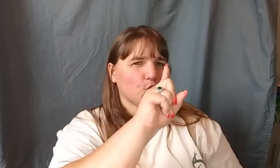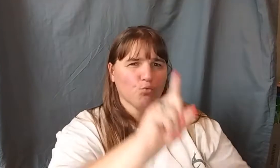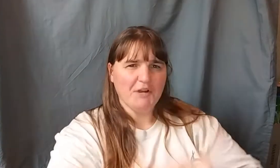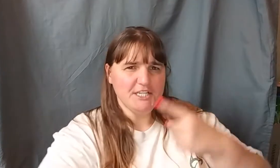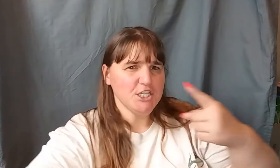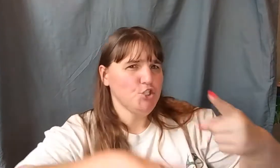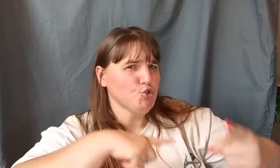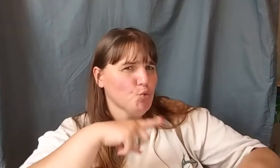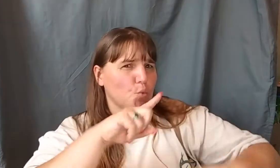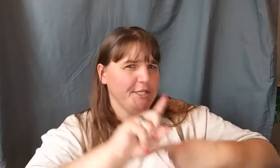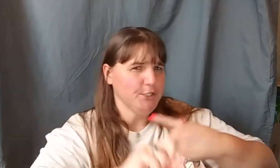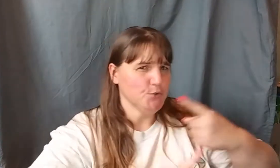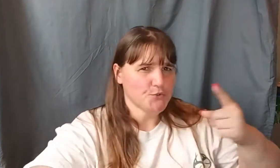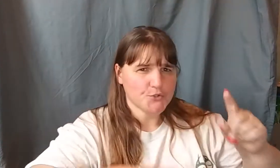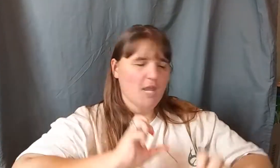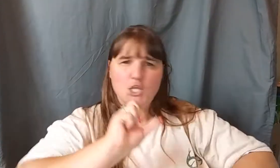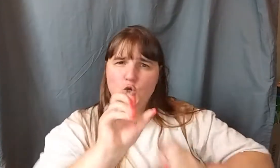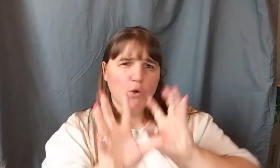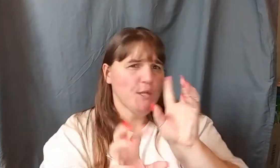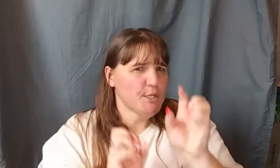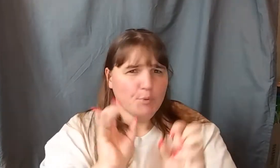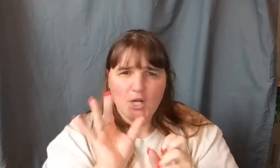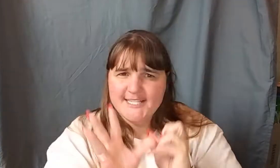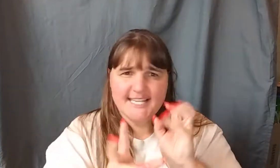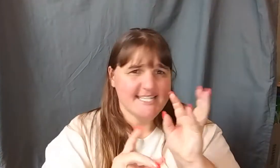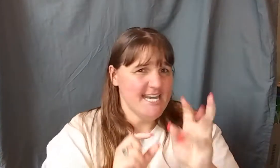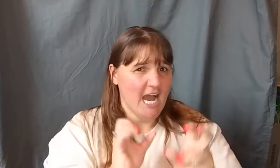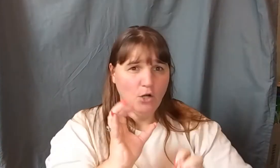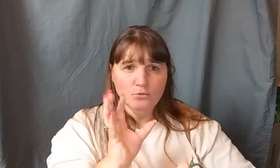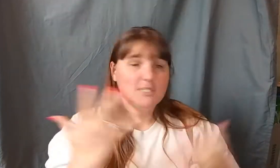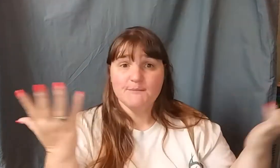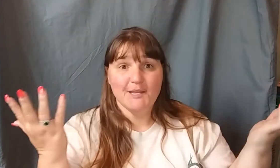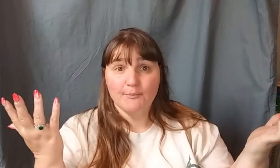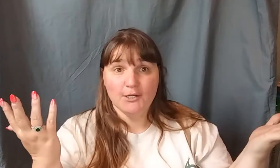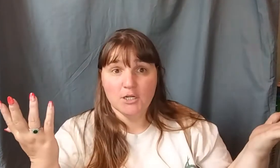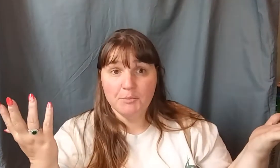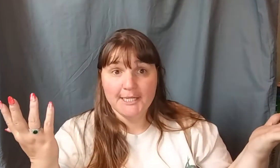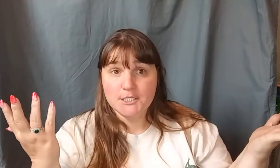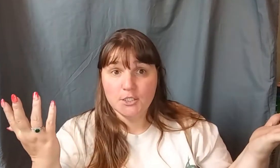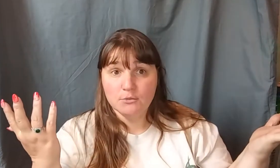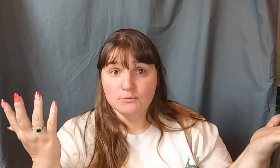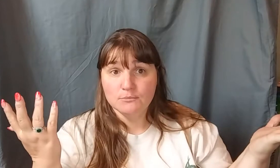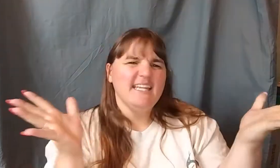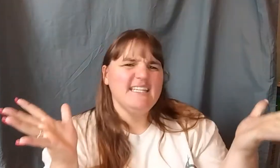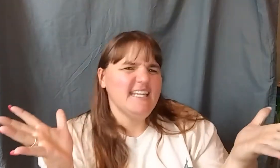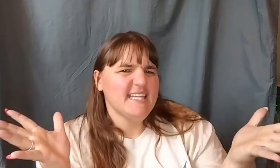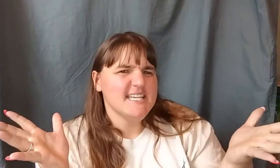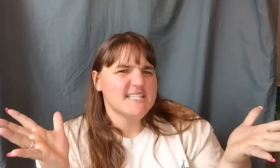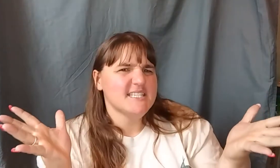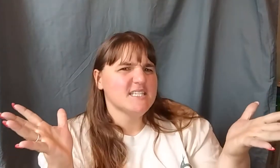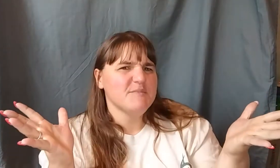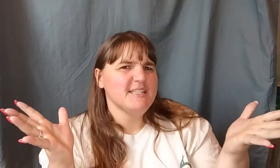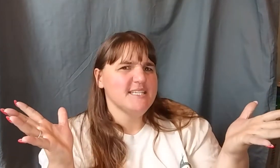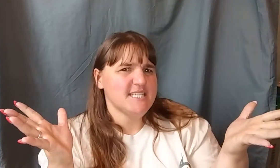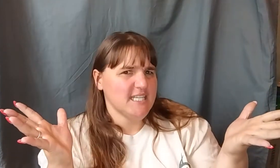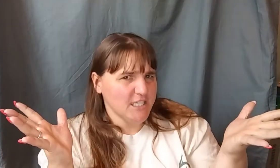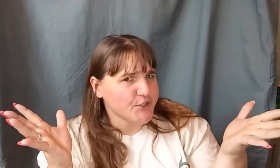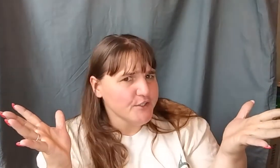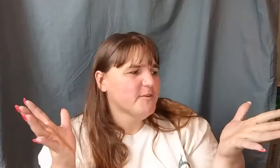grinding your wheels and you are in the process now, this may or may not apply to you. And in any case, this is something nice to hear from